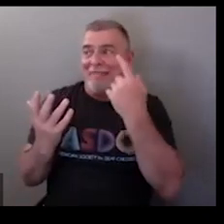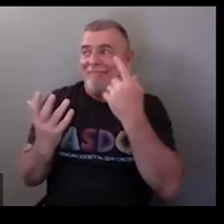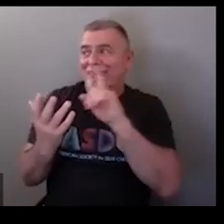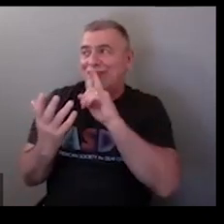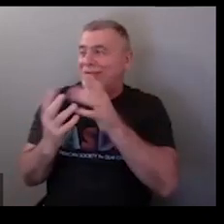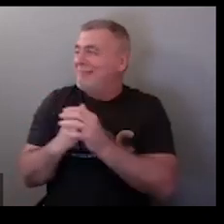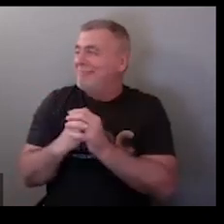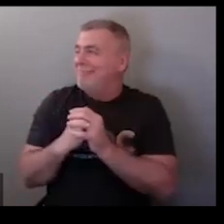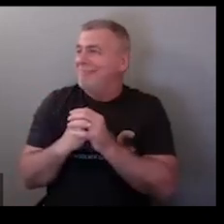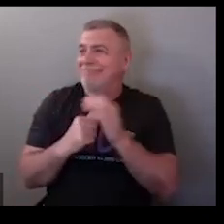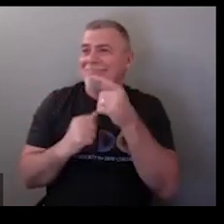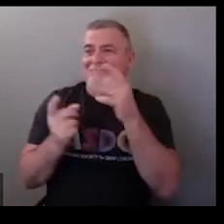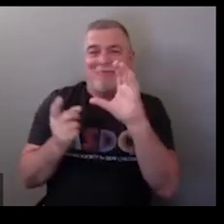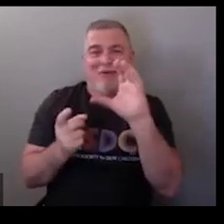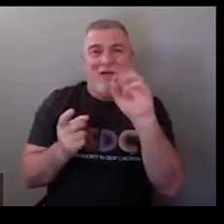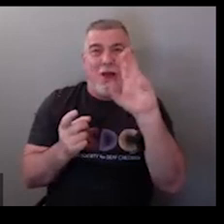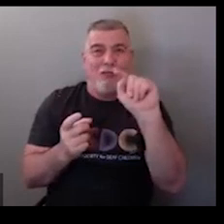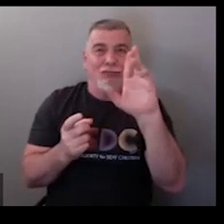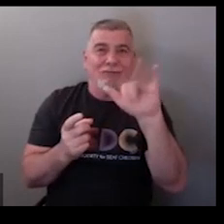really honestly